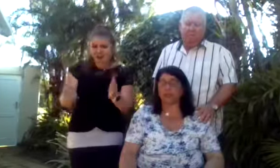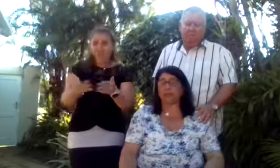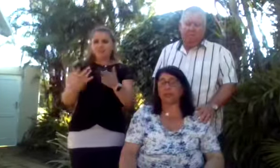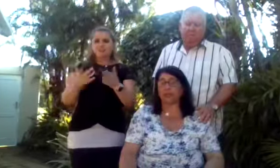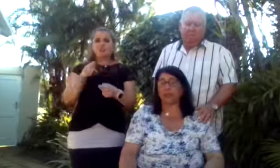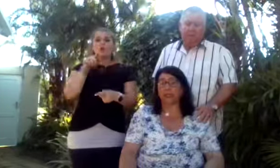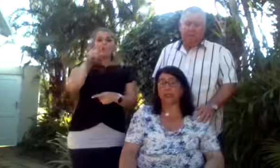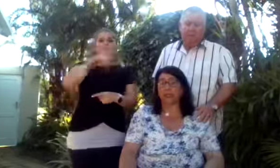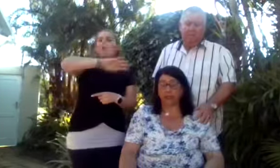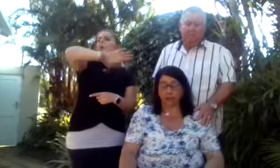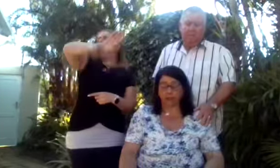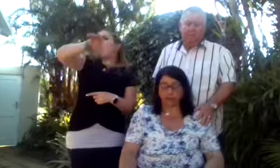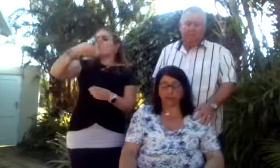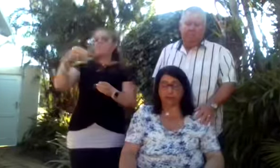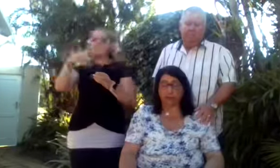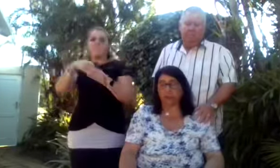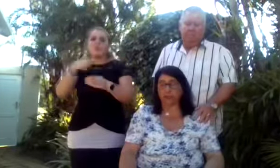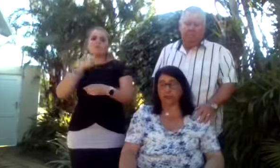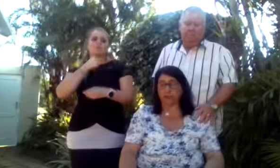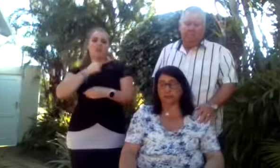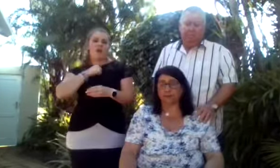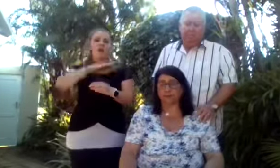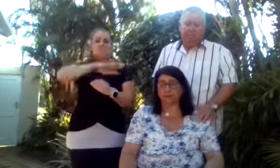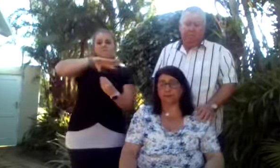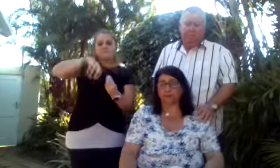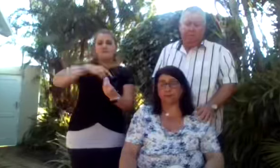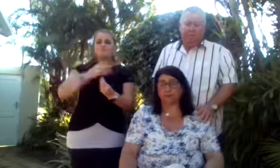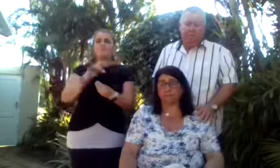part of our family, and we love you very much.